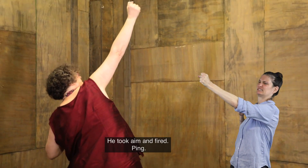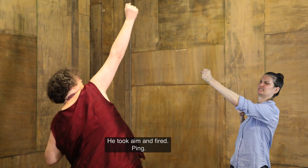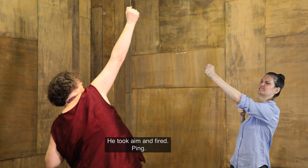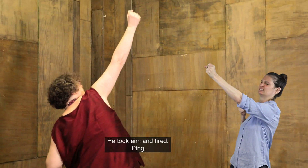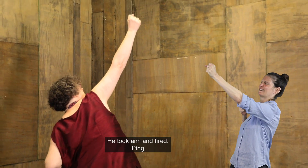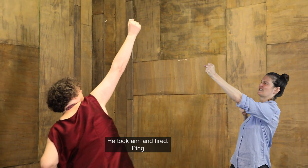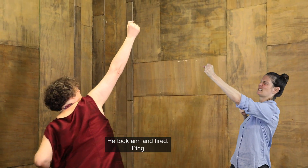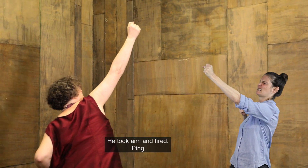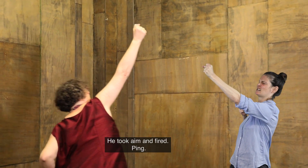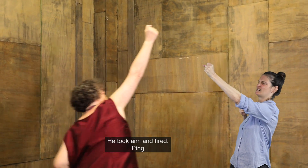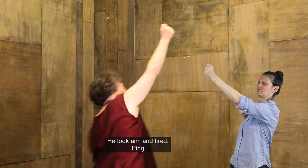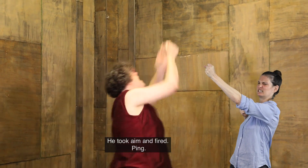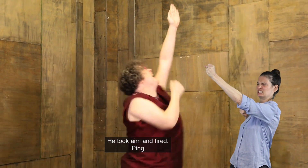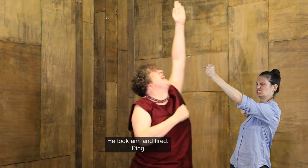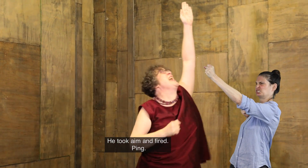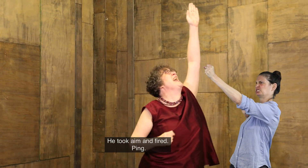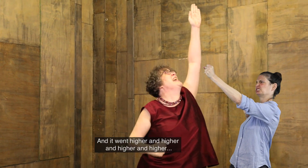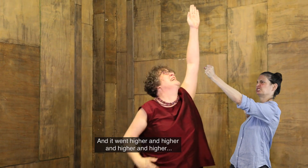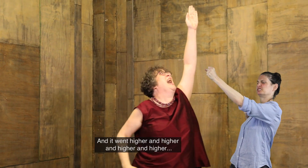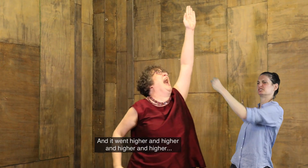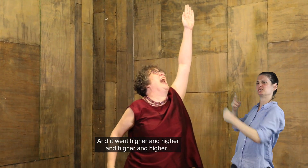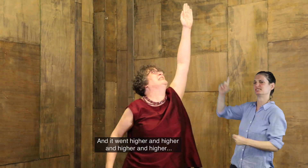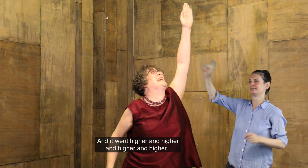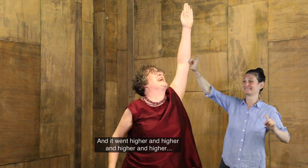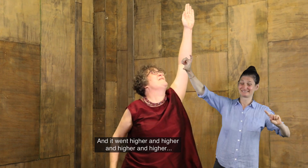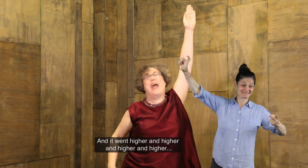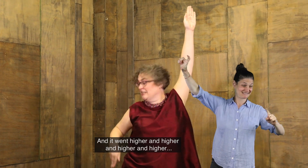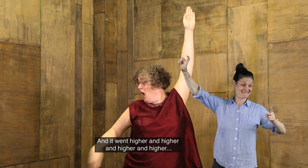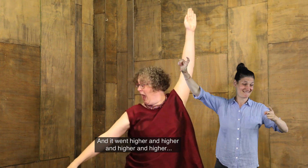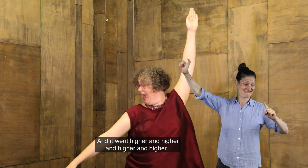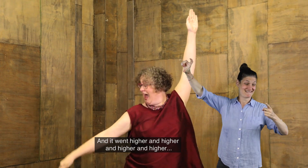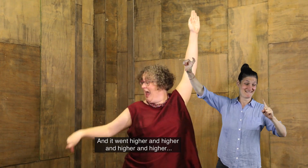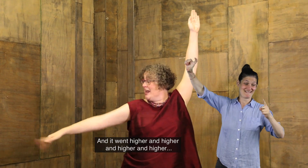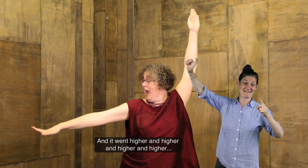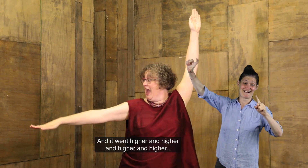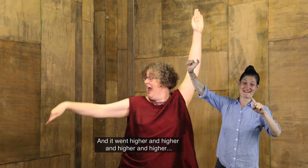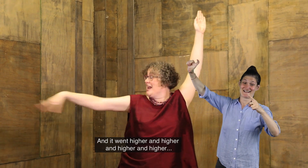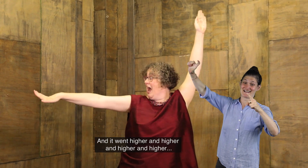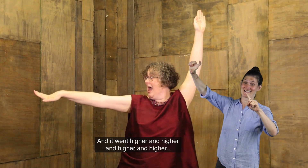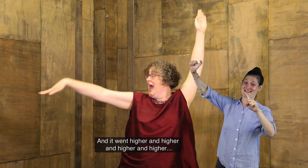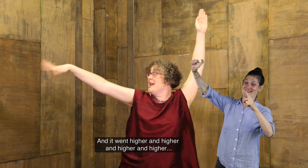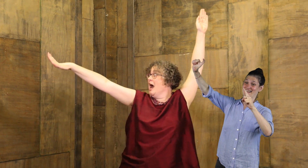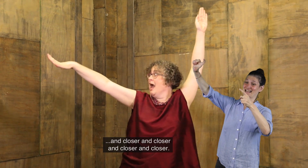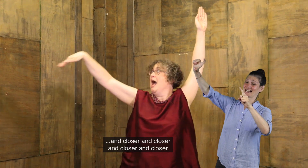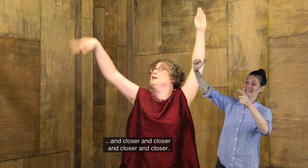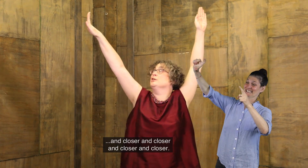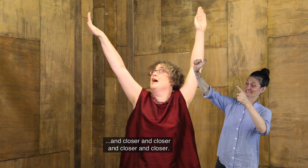He took aim and fired. Bing! And it went higher, and higher, and higher, and higher, and closer,